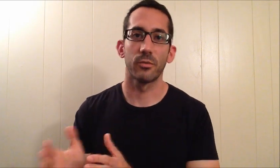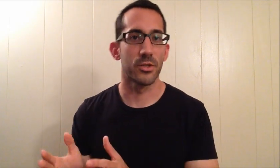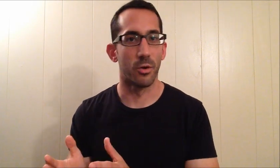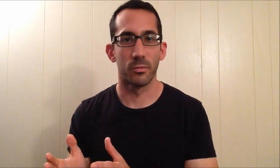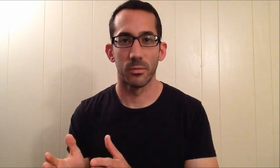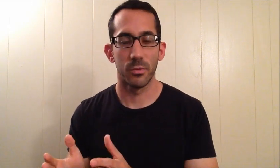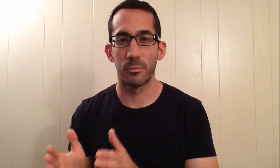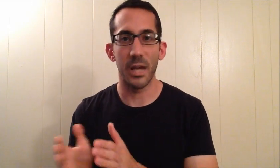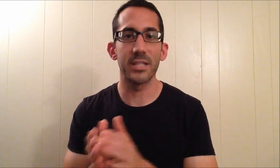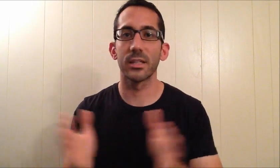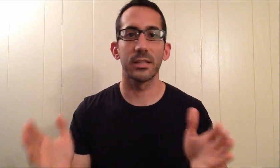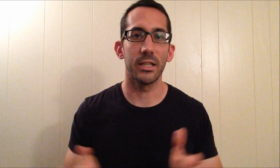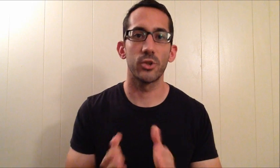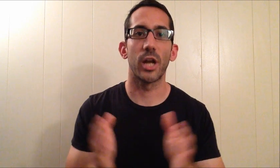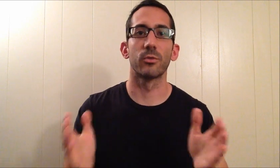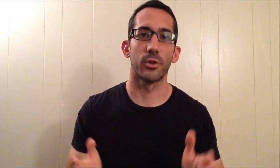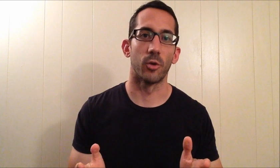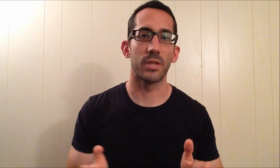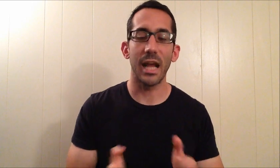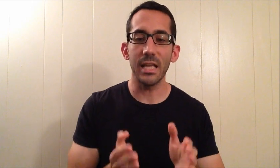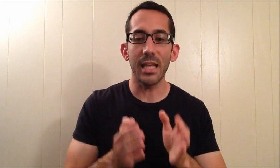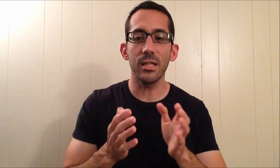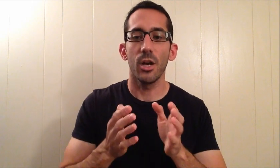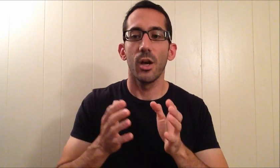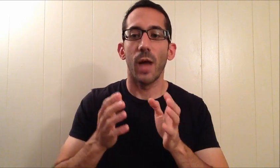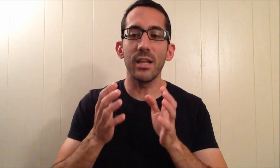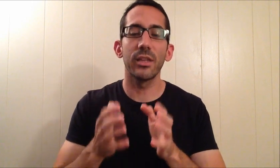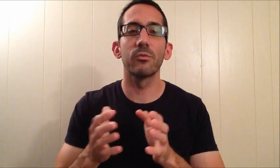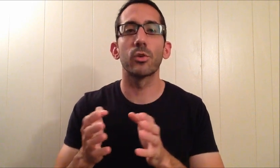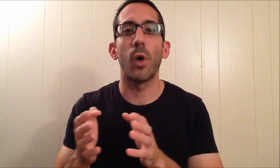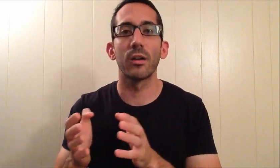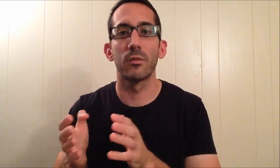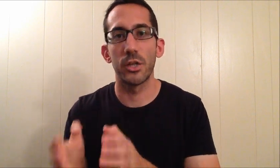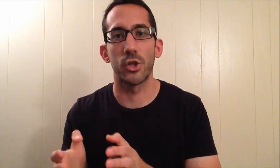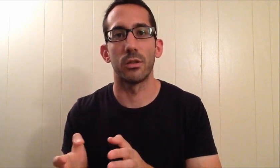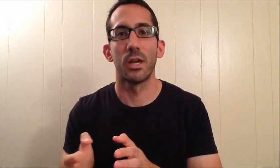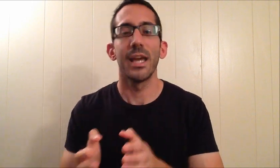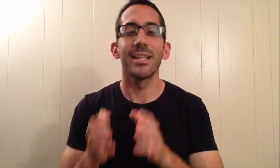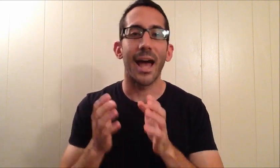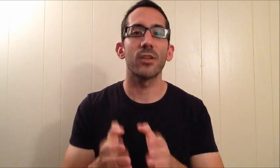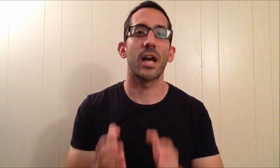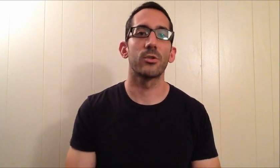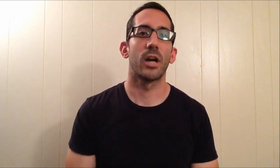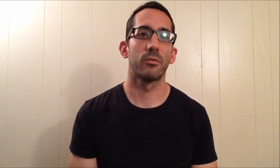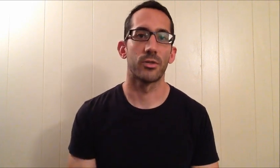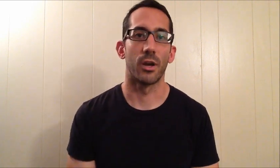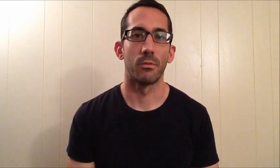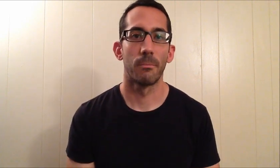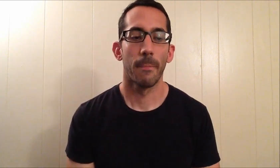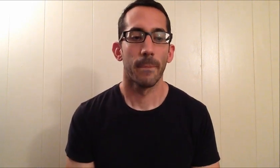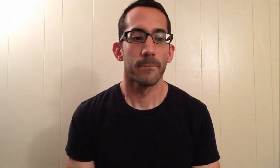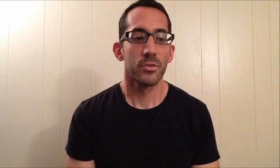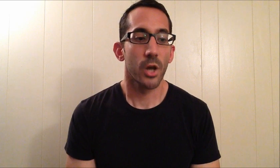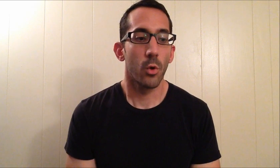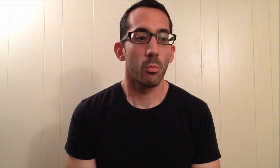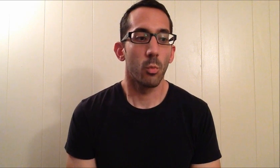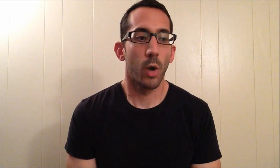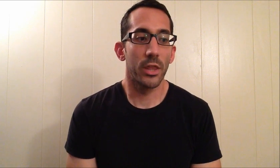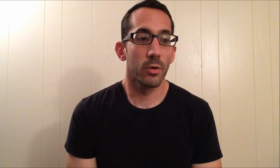comfort zone basically in general terms. Anything requiring vision is outside your comfort zone. So whether